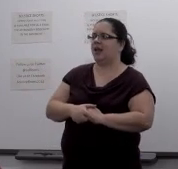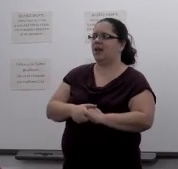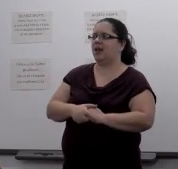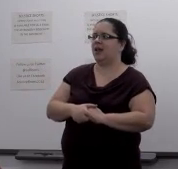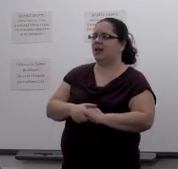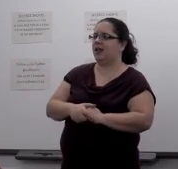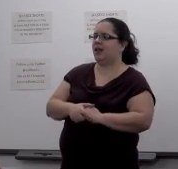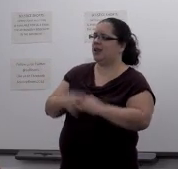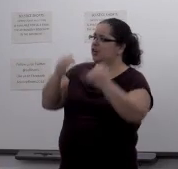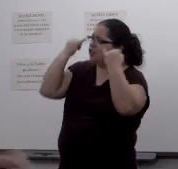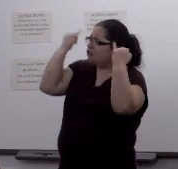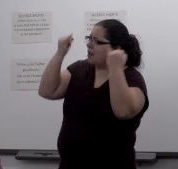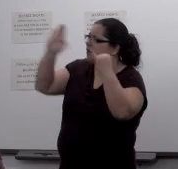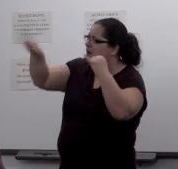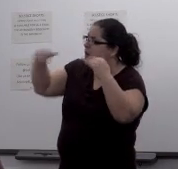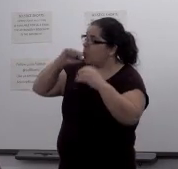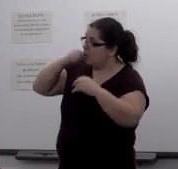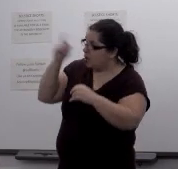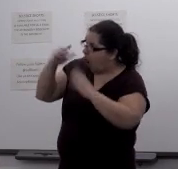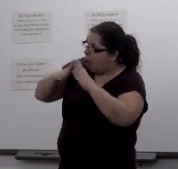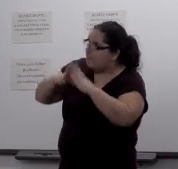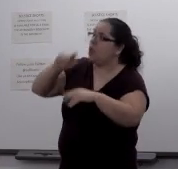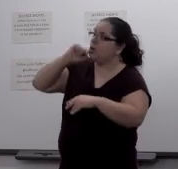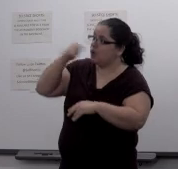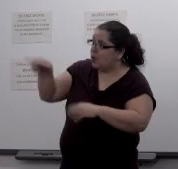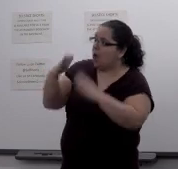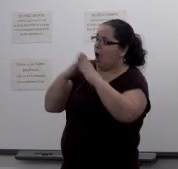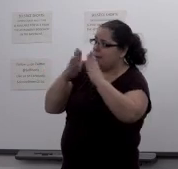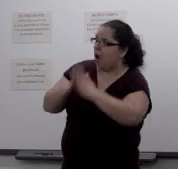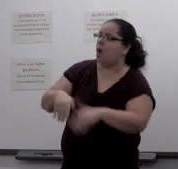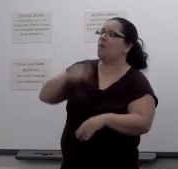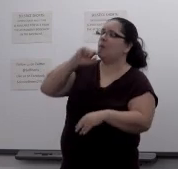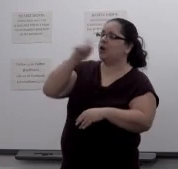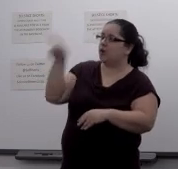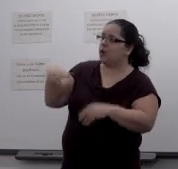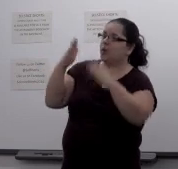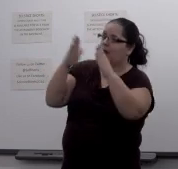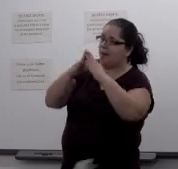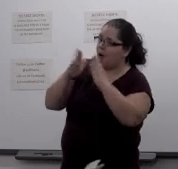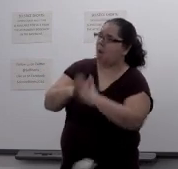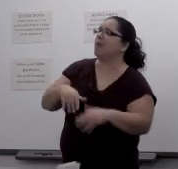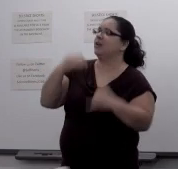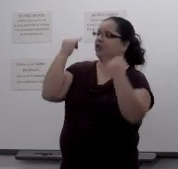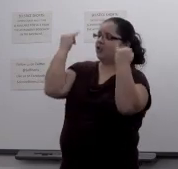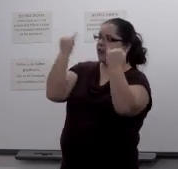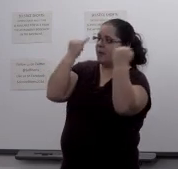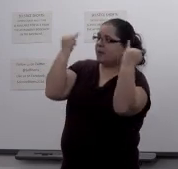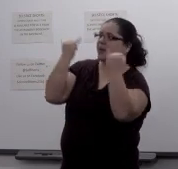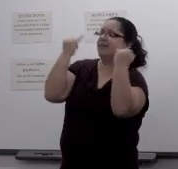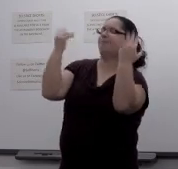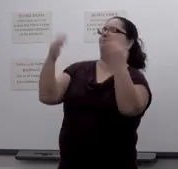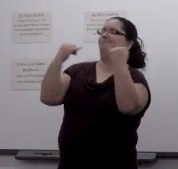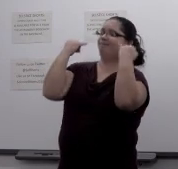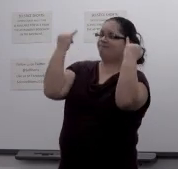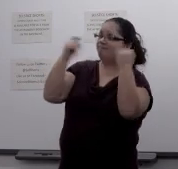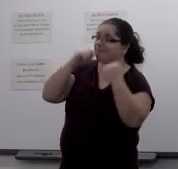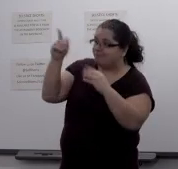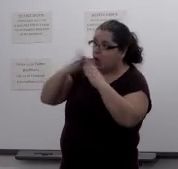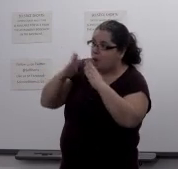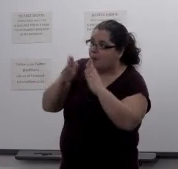Shepherd, oh shepherd, will you come home, will you come home, will you come home? Shepherd, oh shepherd, will you come